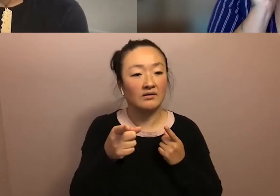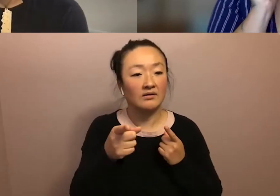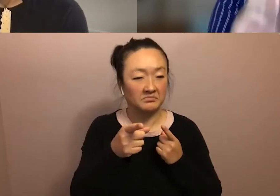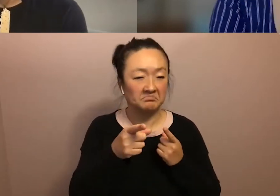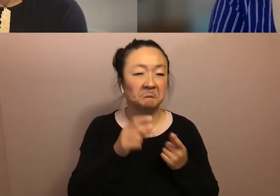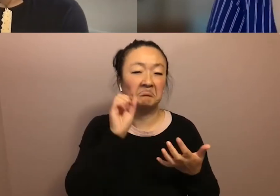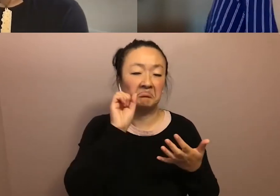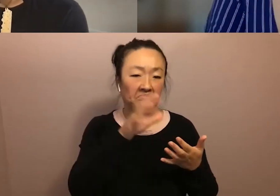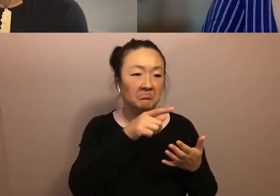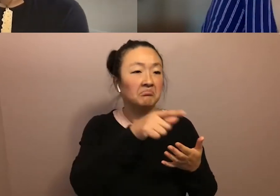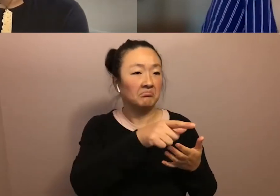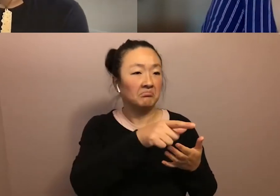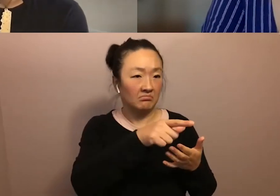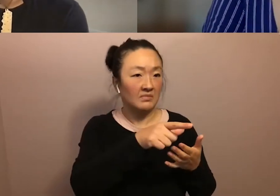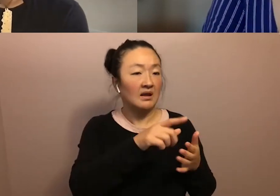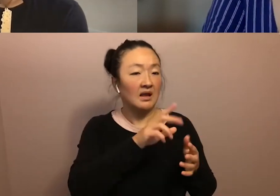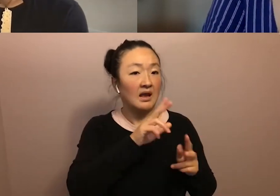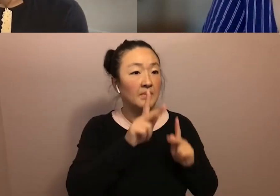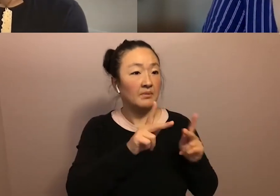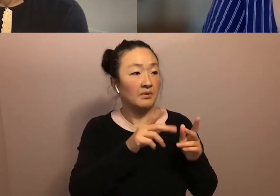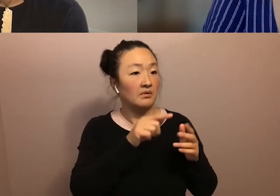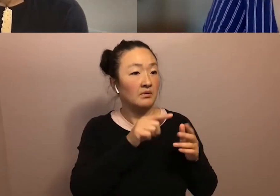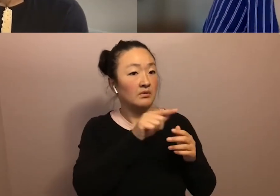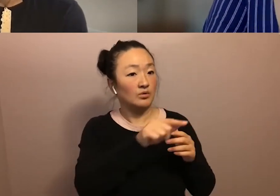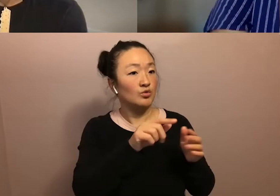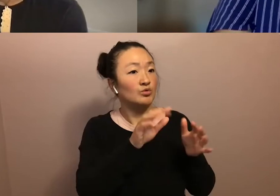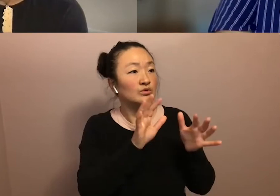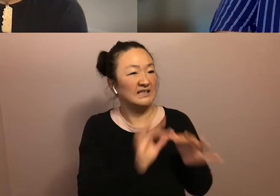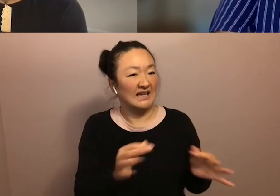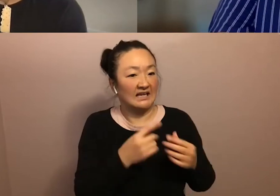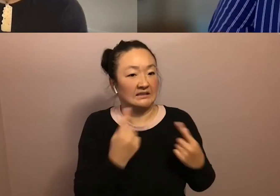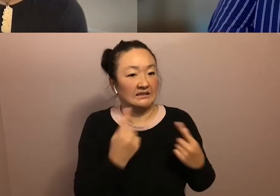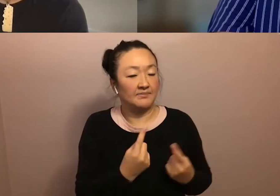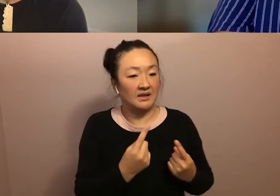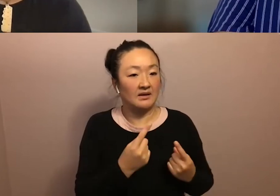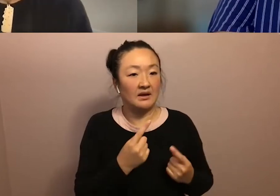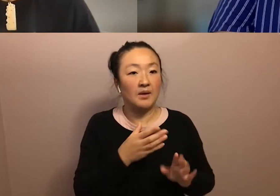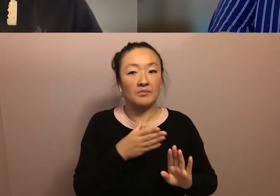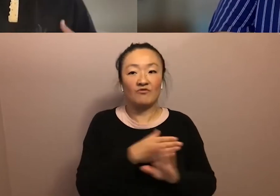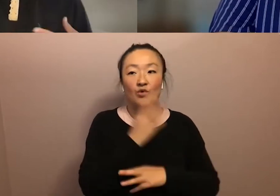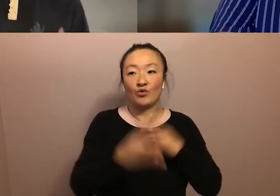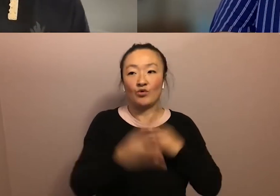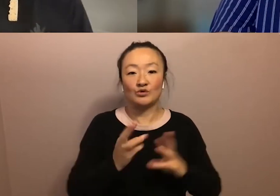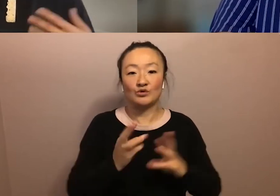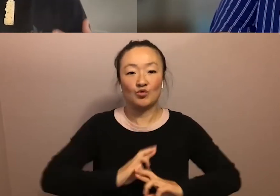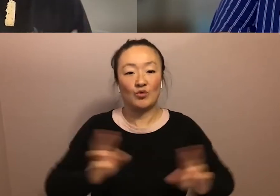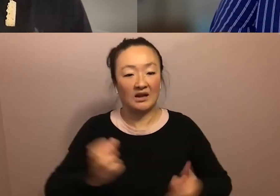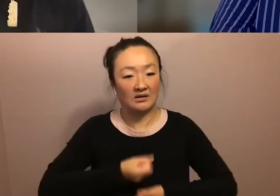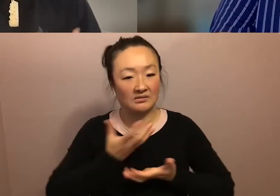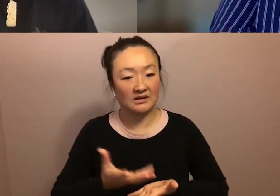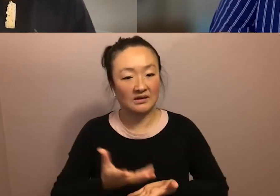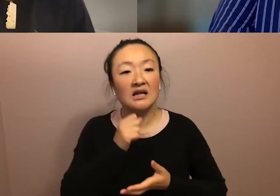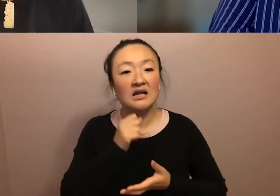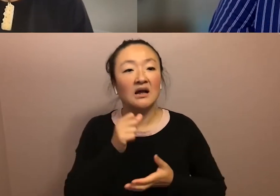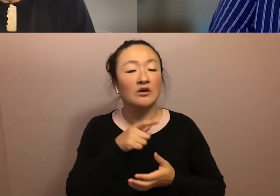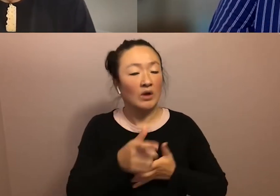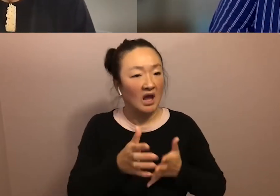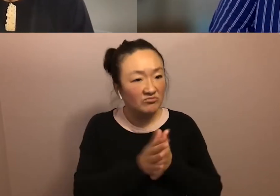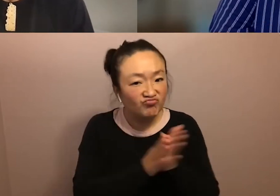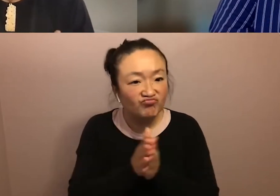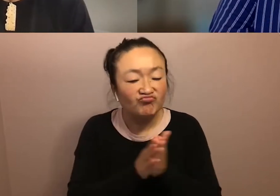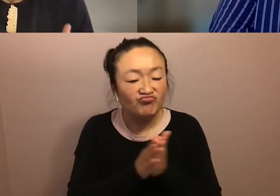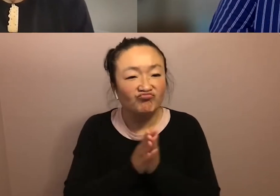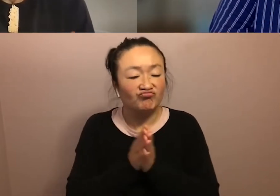always said things before people were ready to hear them. Mm-hmm. That was, that was not just a part of her, her fire and her fervor.